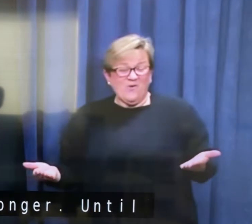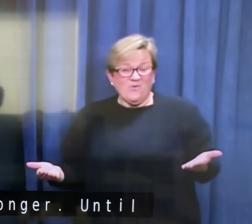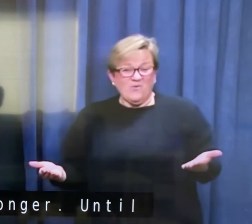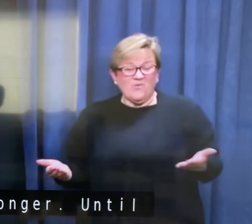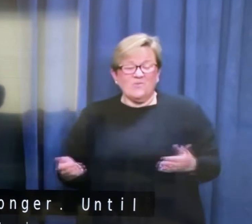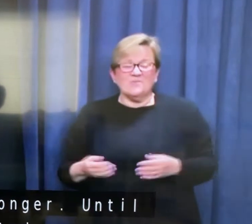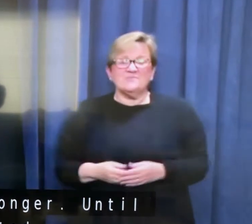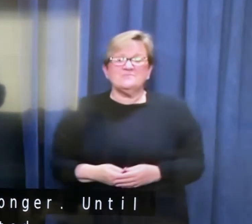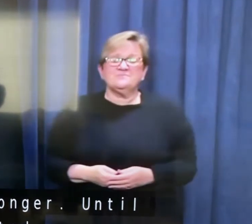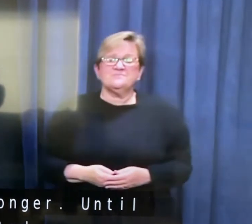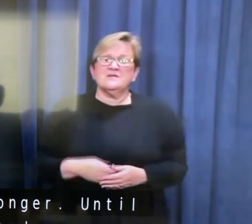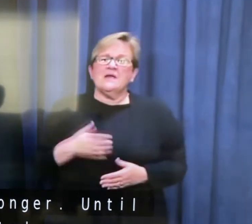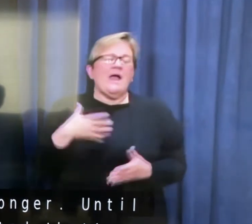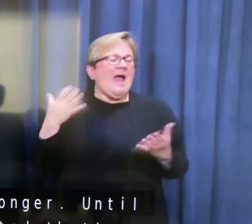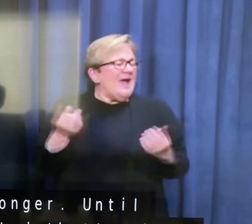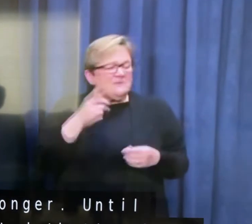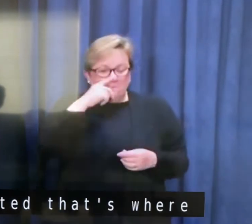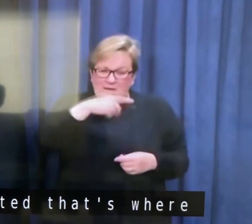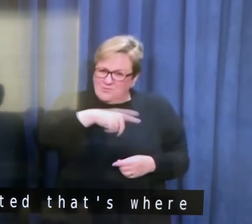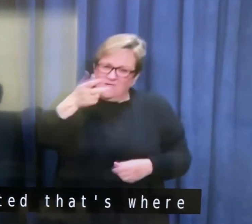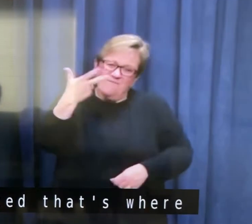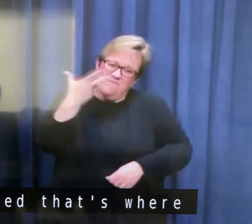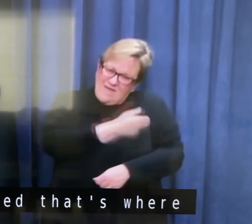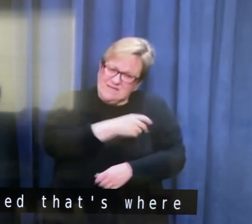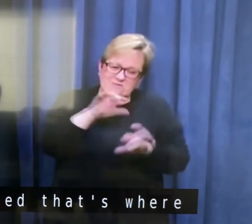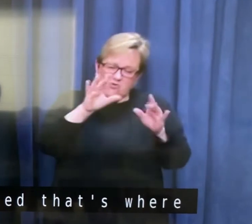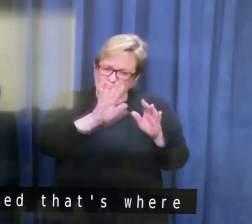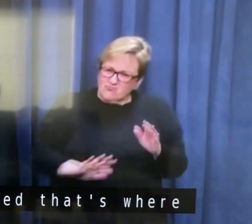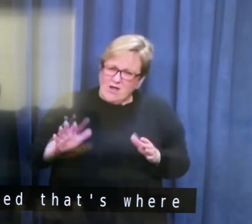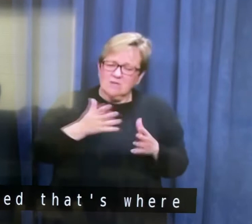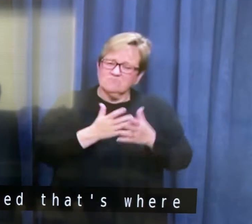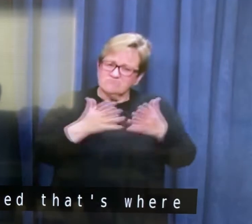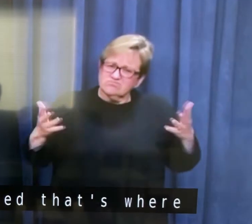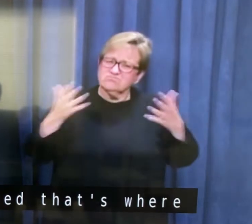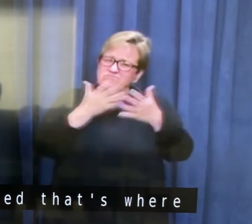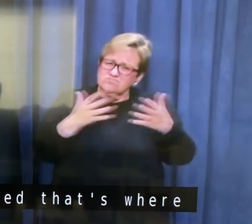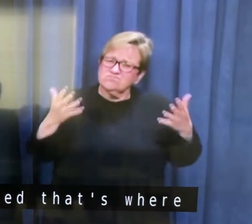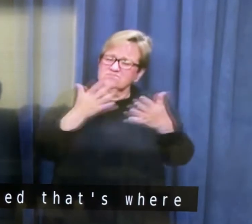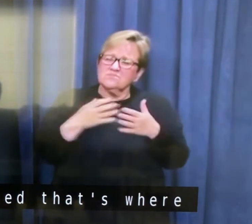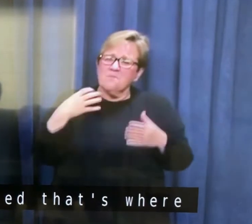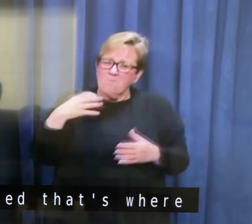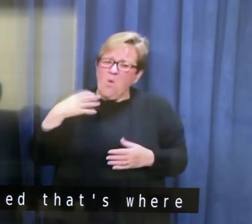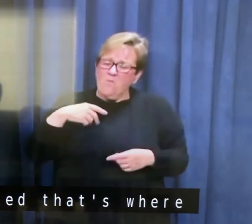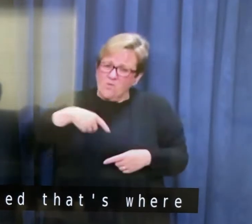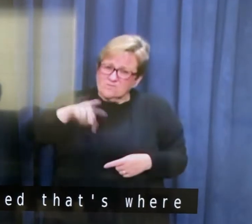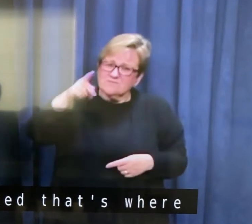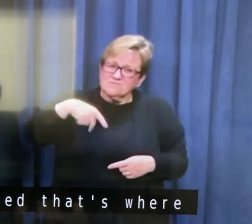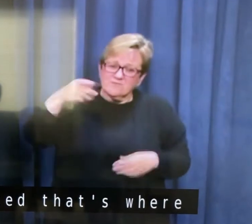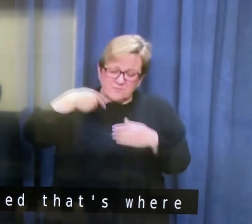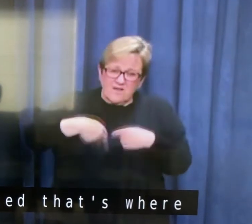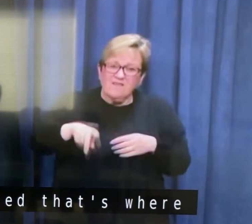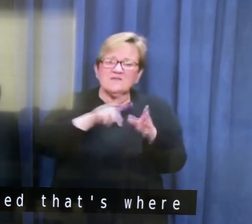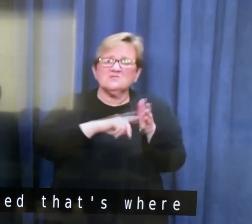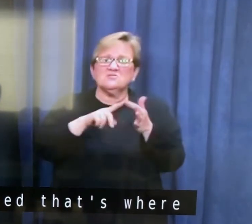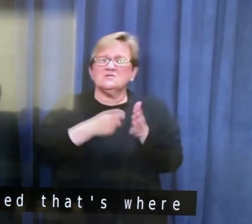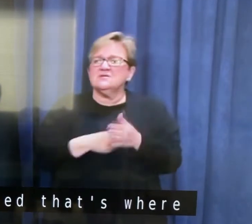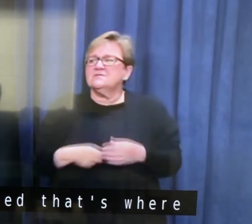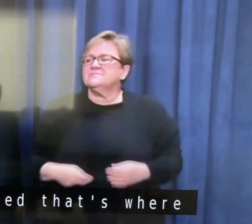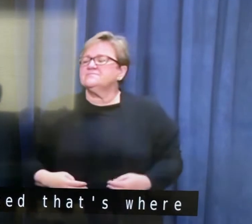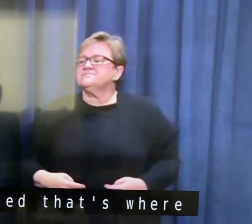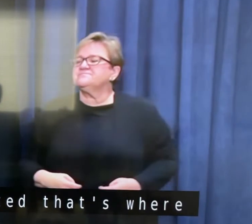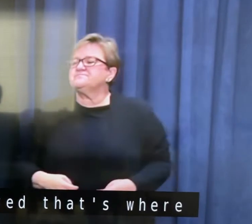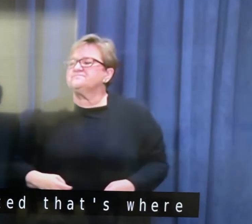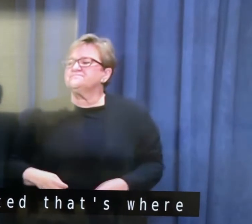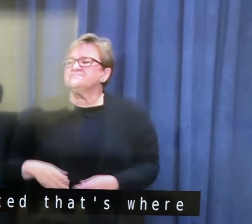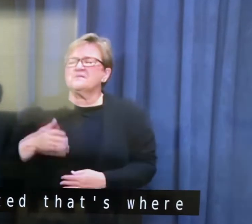we're at. And just got to get people vaccinated across Australia in large numbers over the course of the rest of this year. But just on